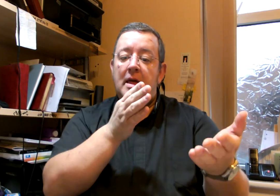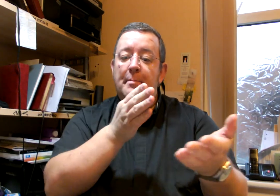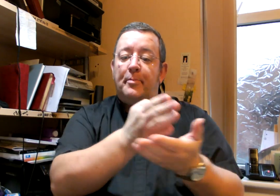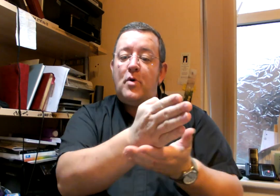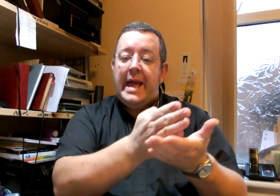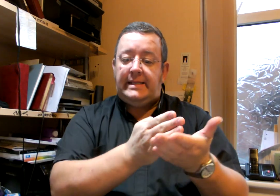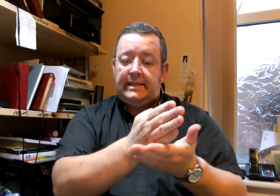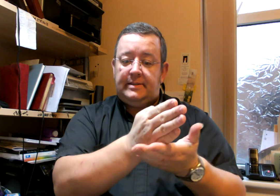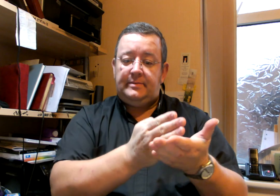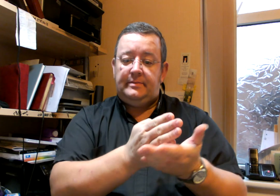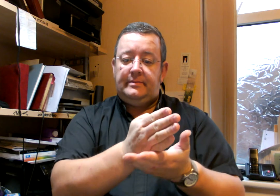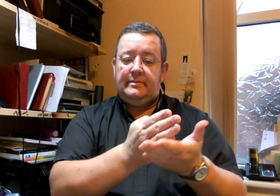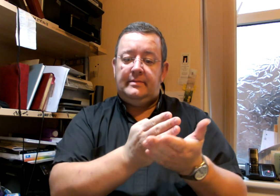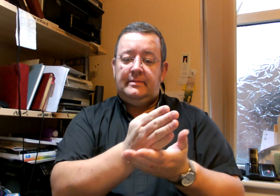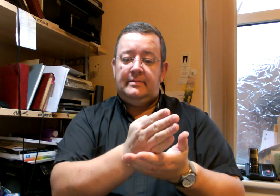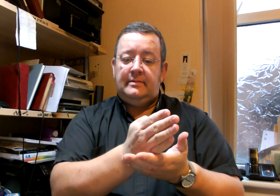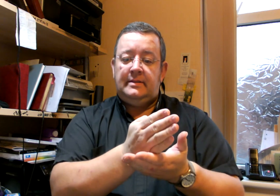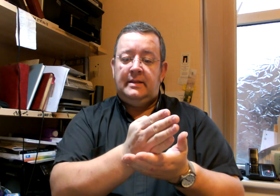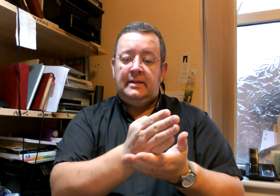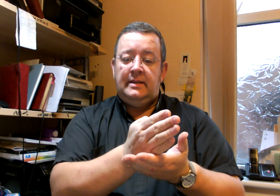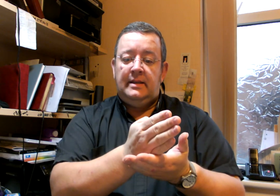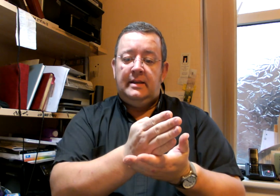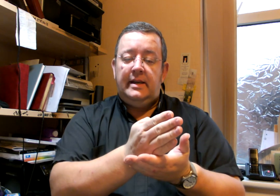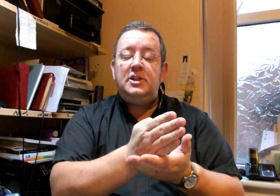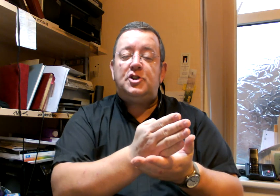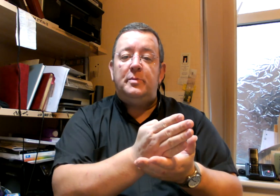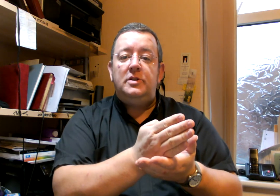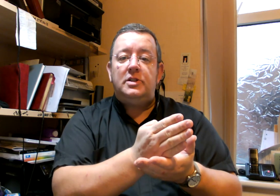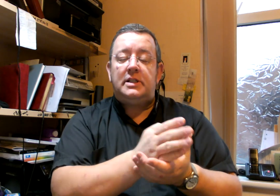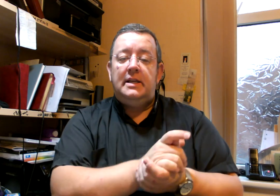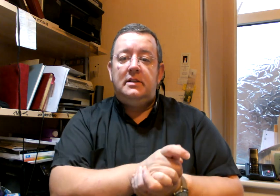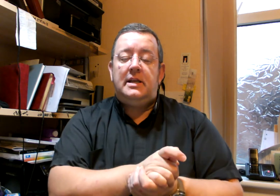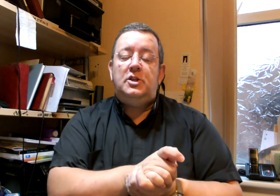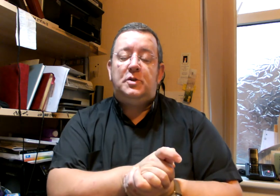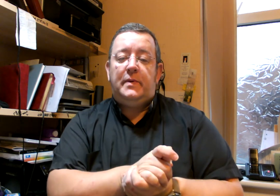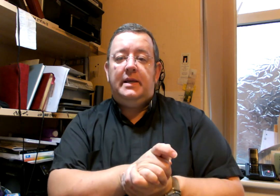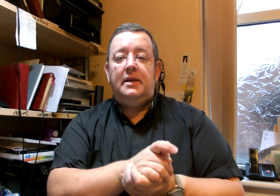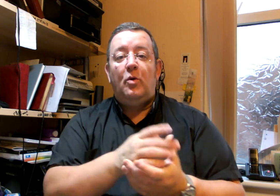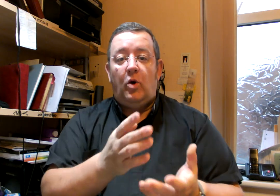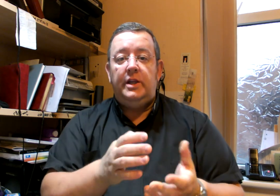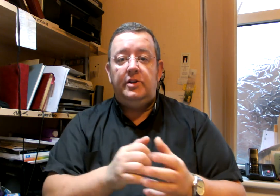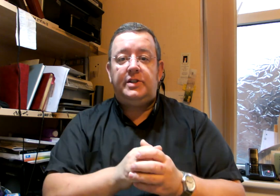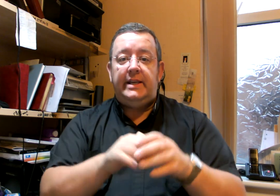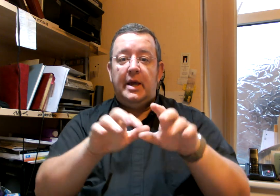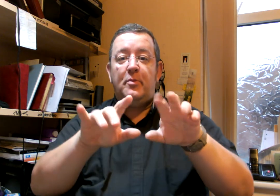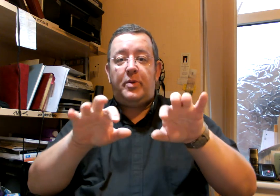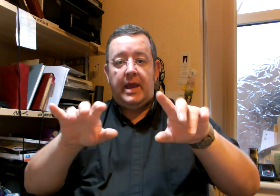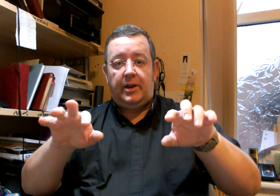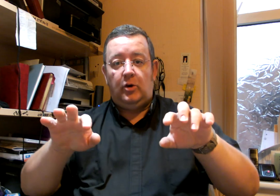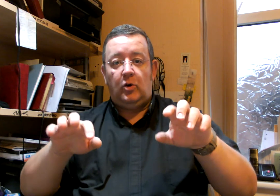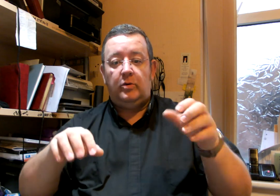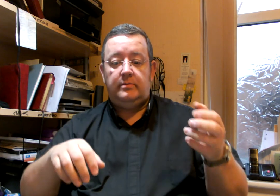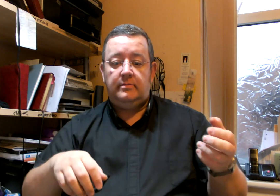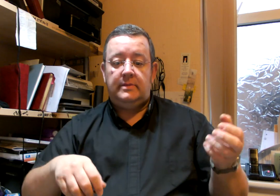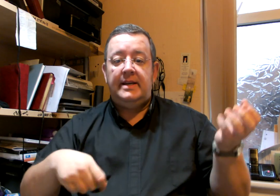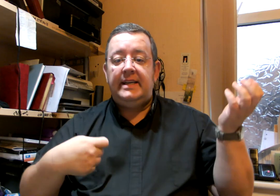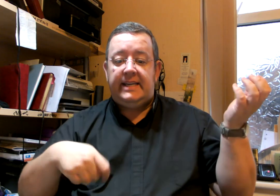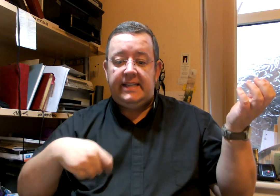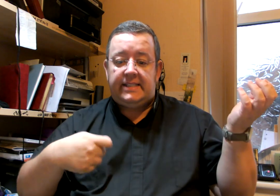Bread. Bread. Instruments tend to be what you see. Piano. Guitar.